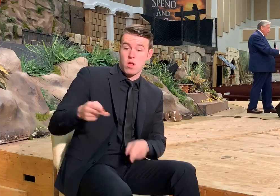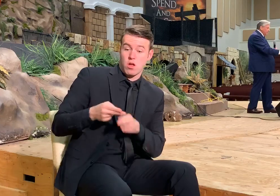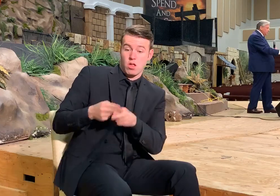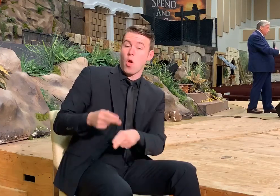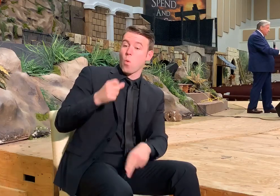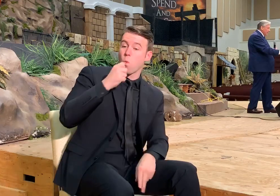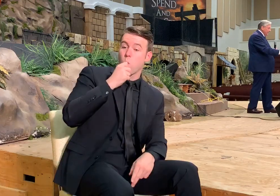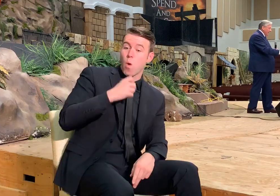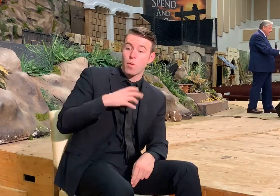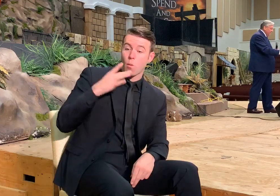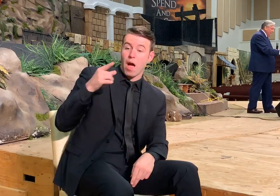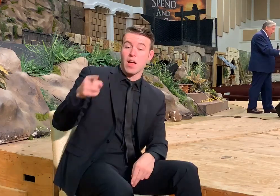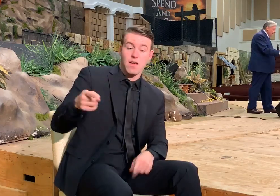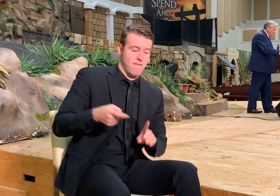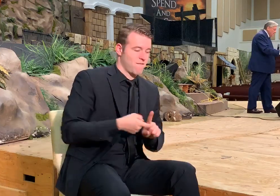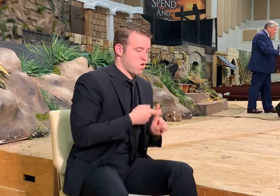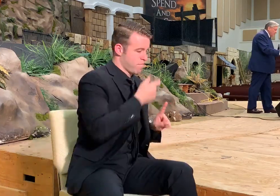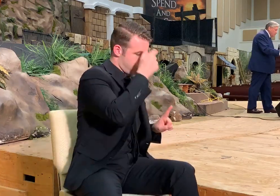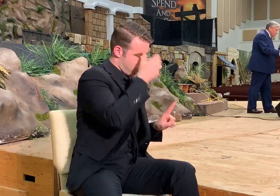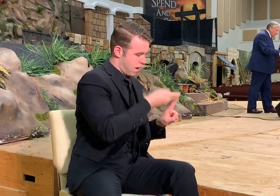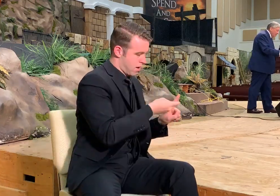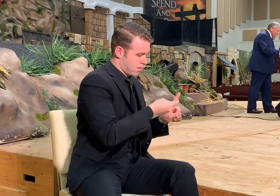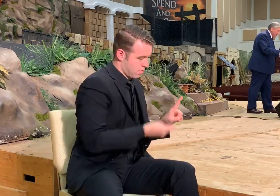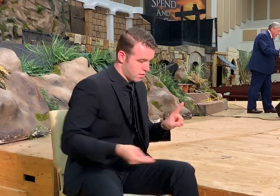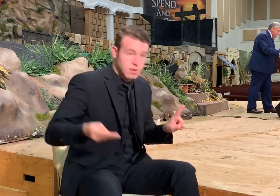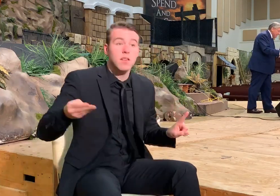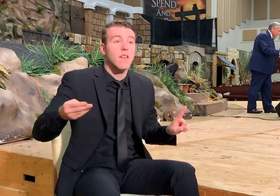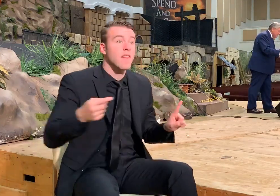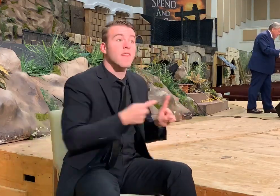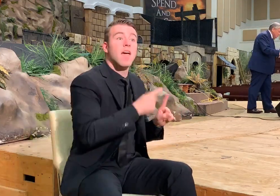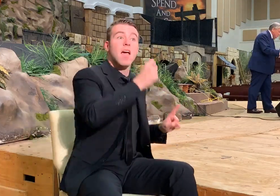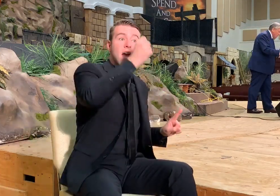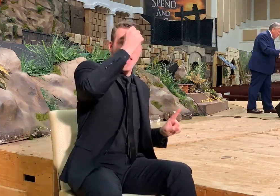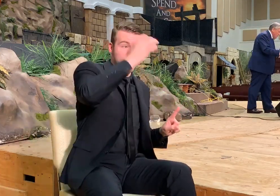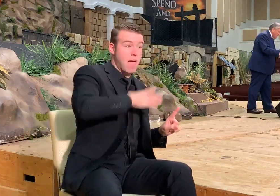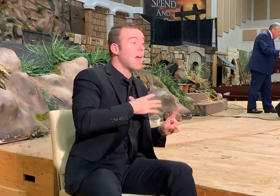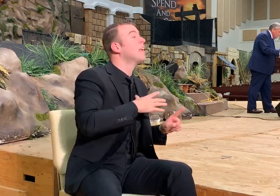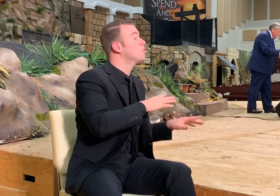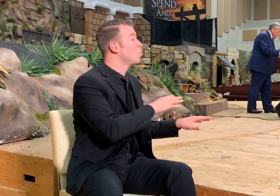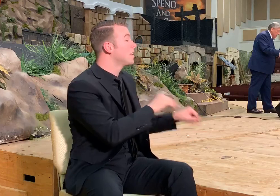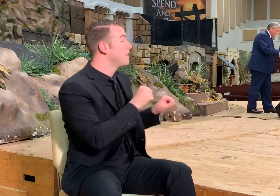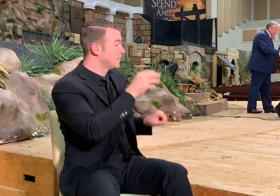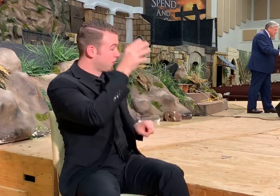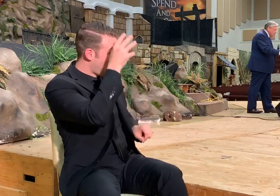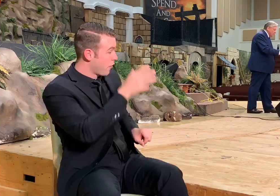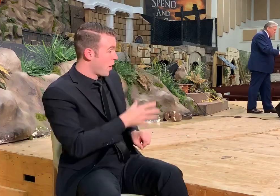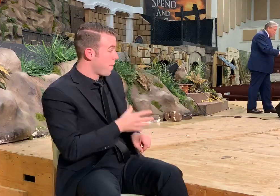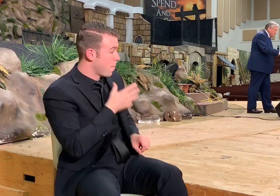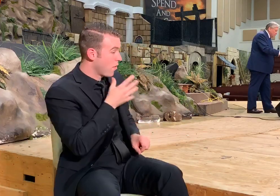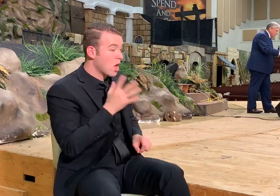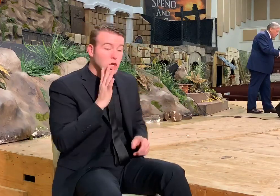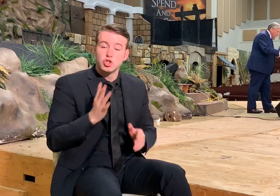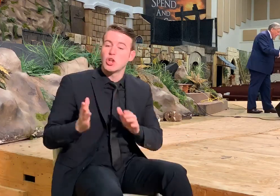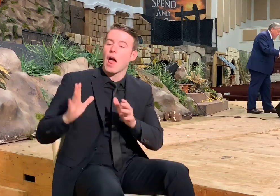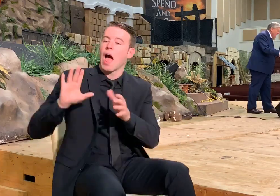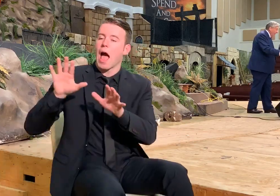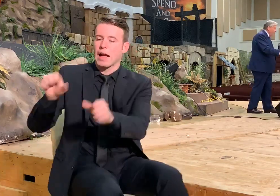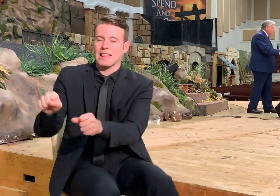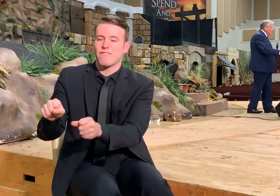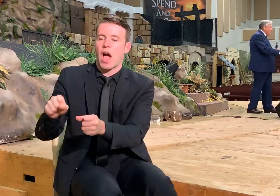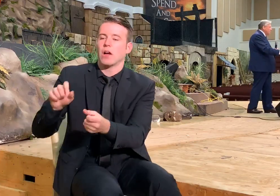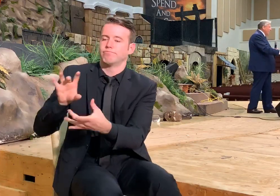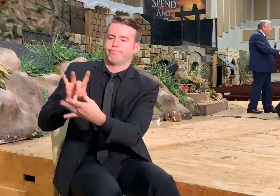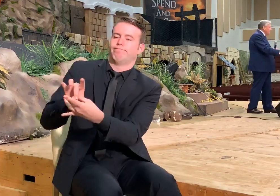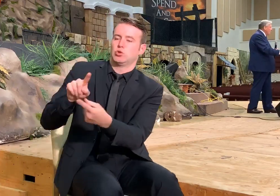called woman because she was taken out of man. Therefore shall a man lead his father and his mother and shall cleave unto his wife